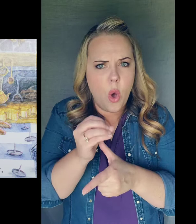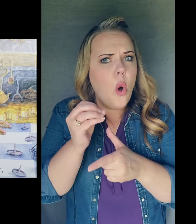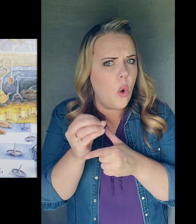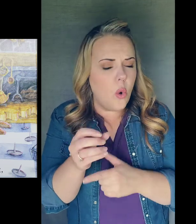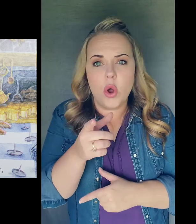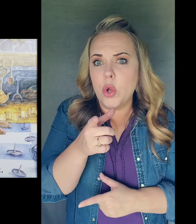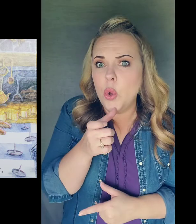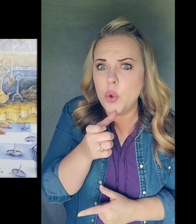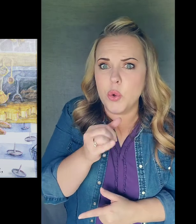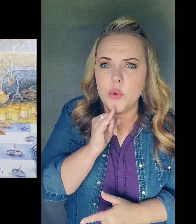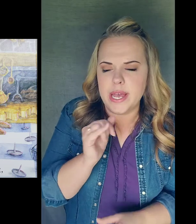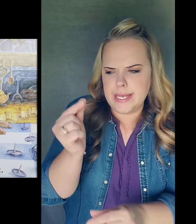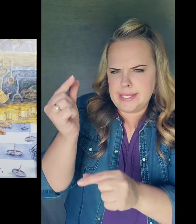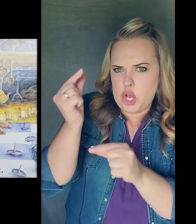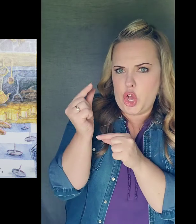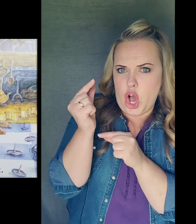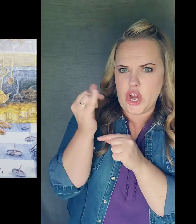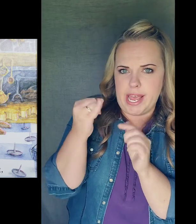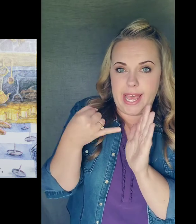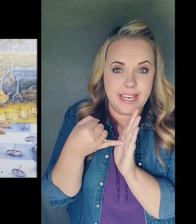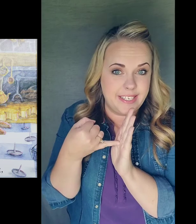Or who is guarding it.